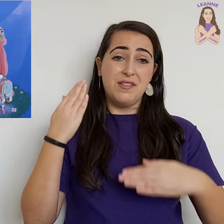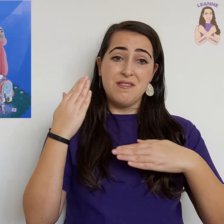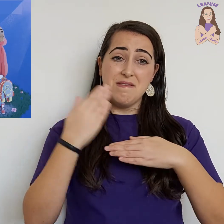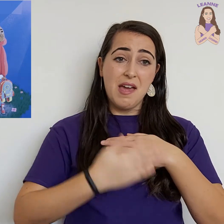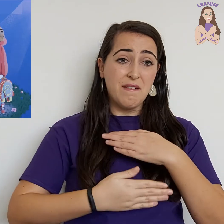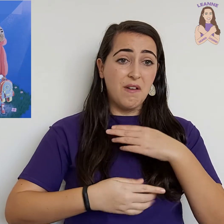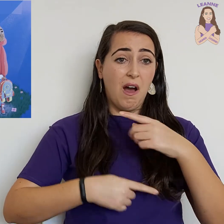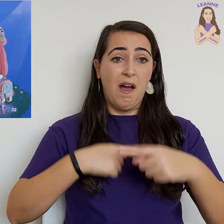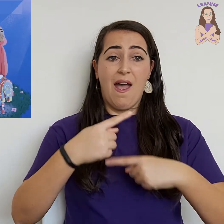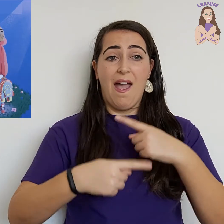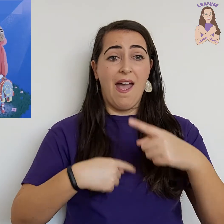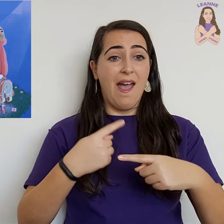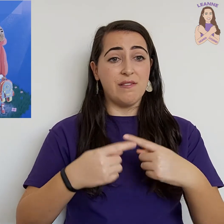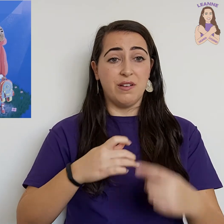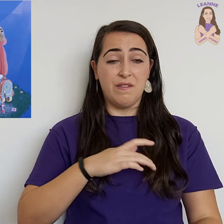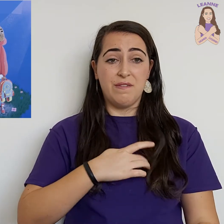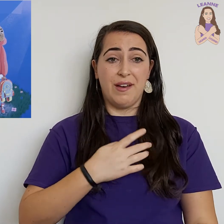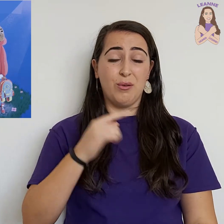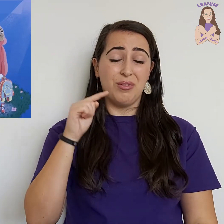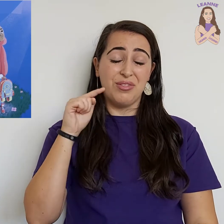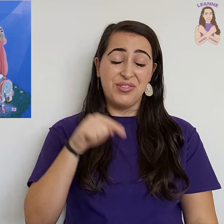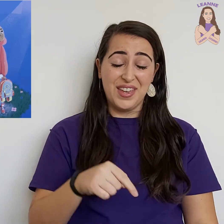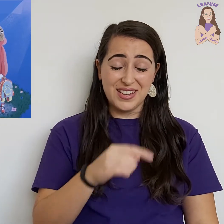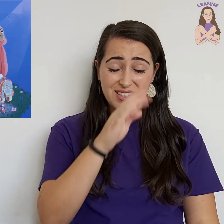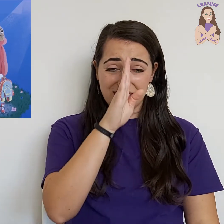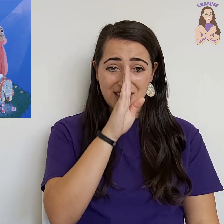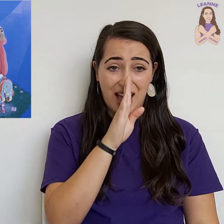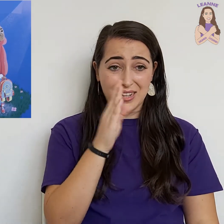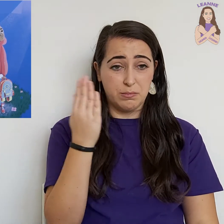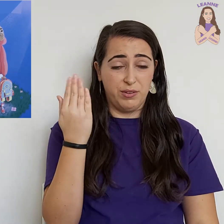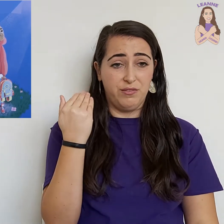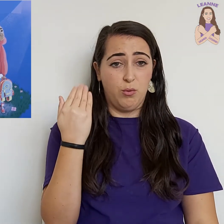never ever felt this sad before.